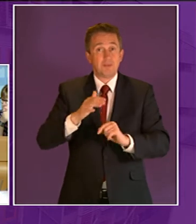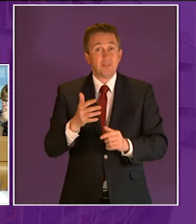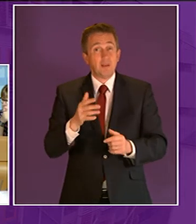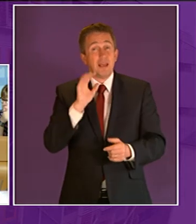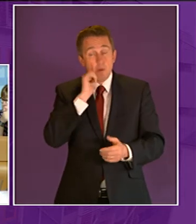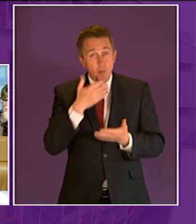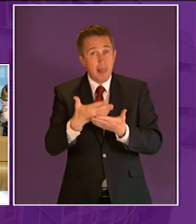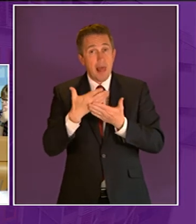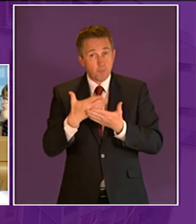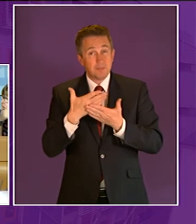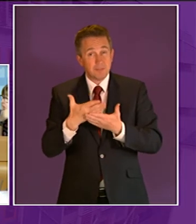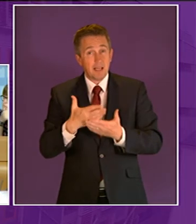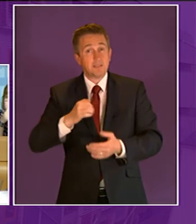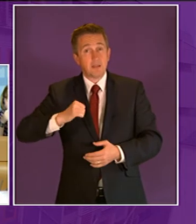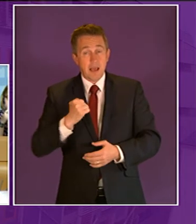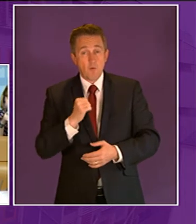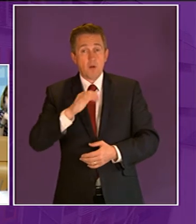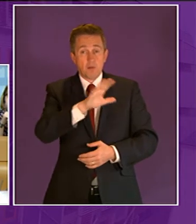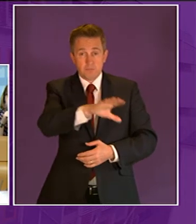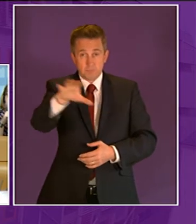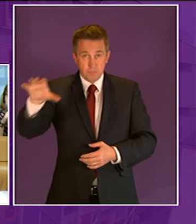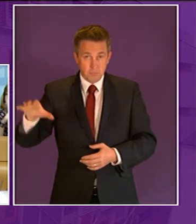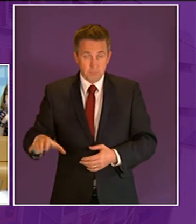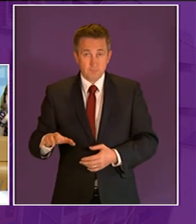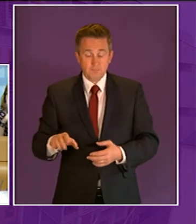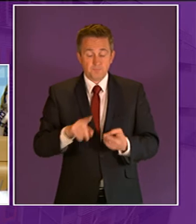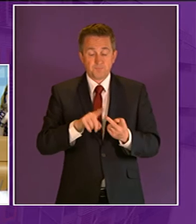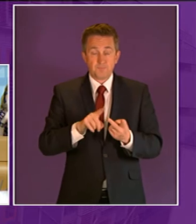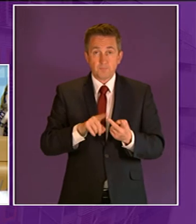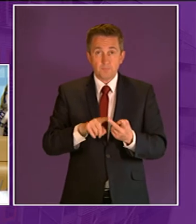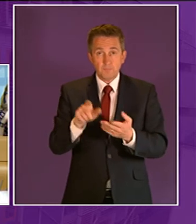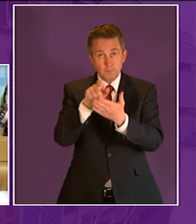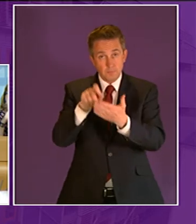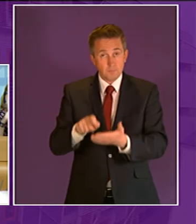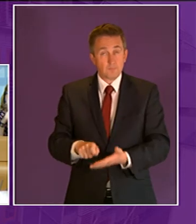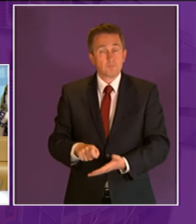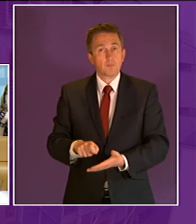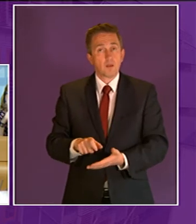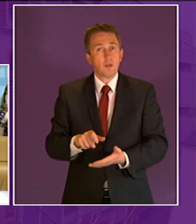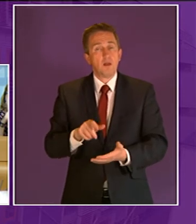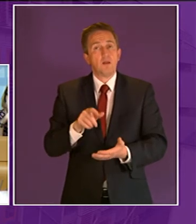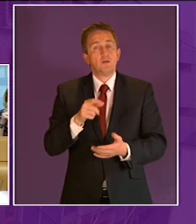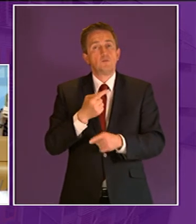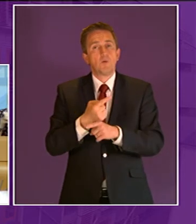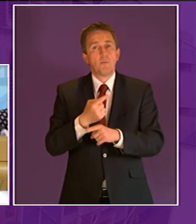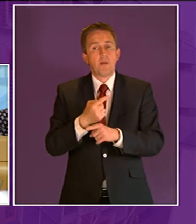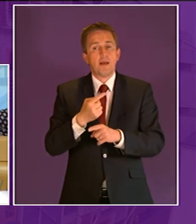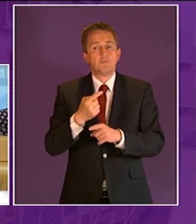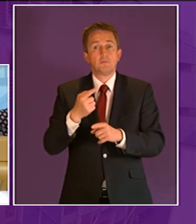and other paper i want to quote briefly relates to what john scott was speaking about was the impact on attainment and behavior